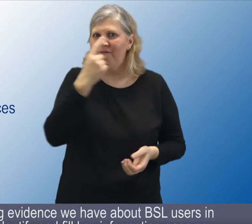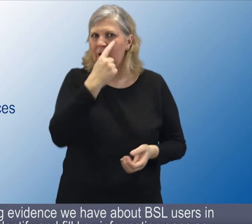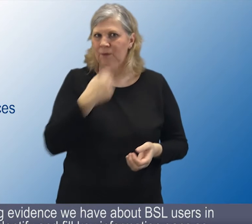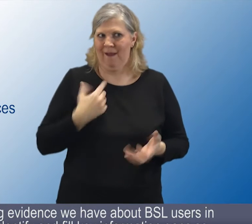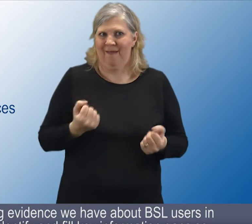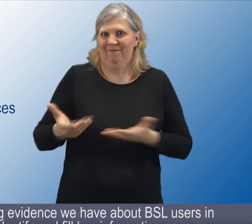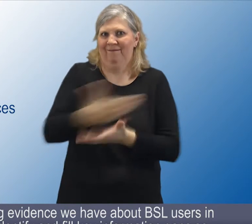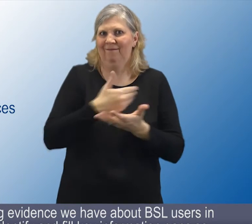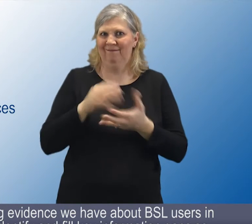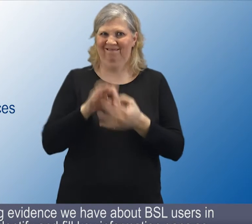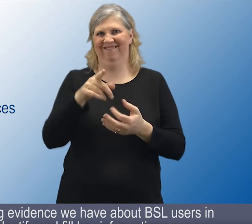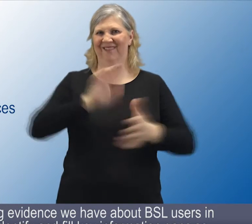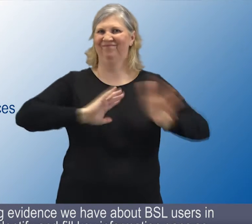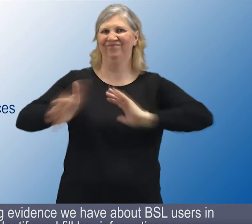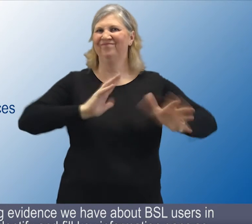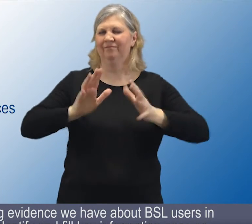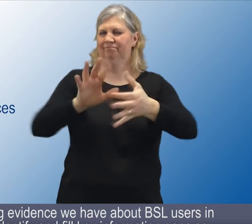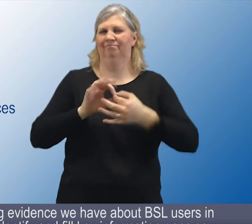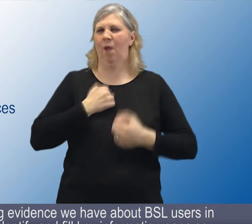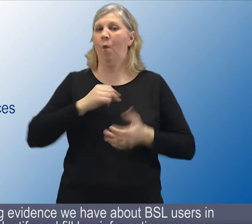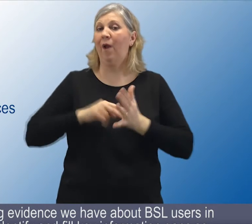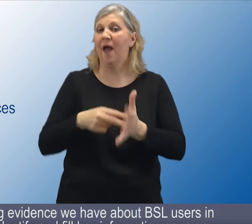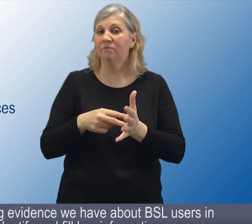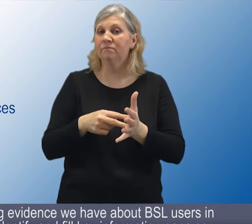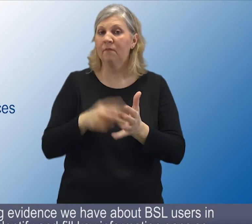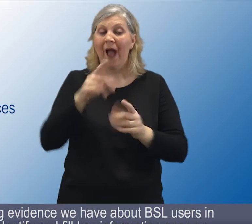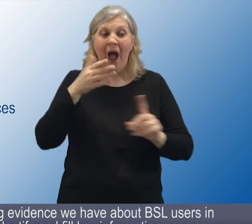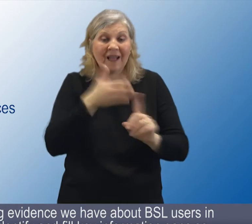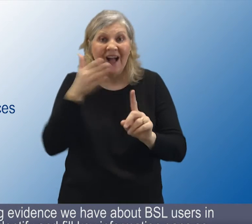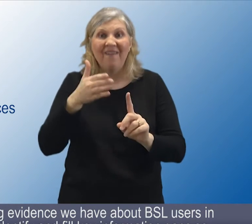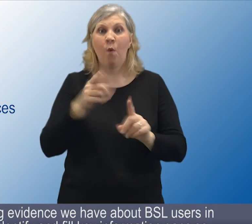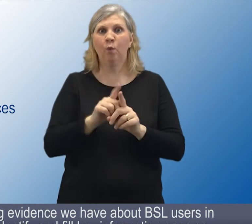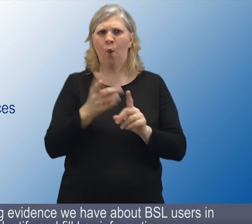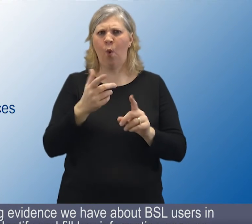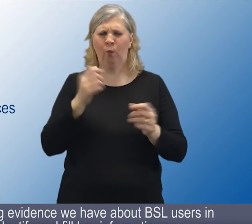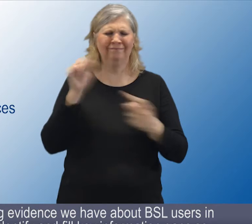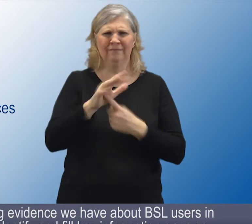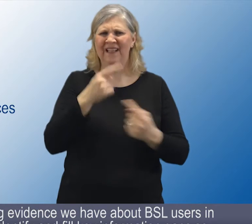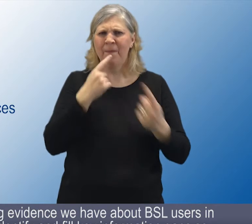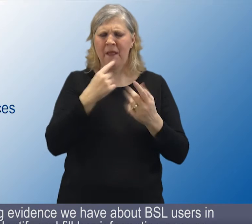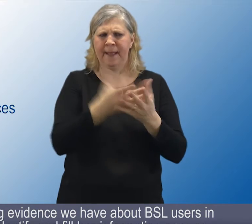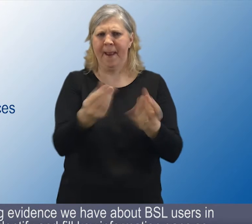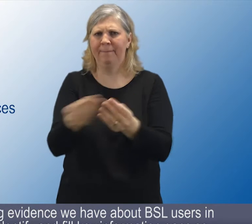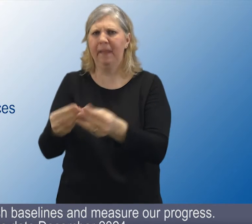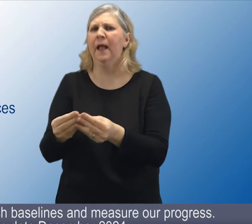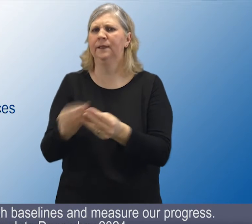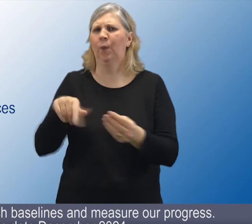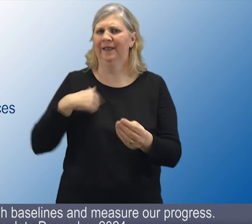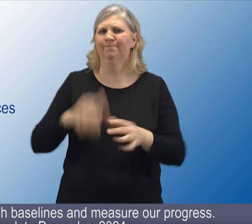1. Analyse existing evidence we have about BSL users in our organisation Identify and fill key information